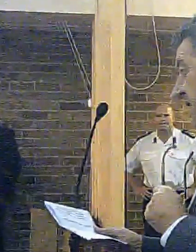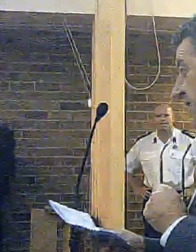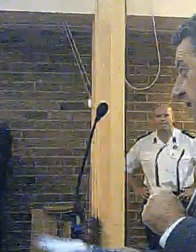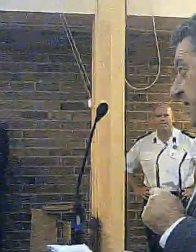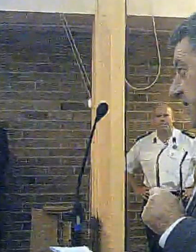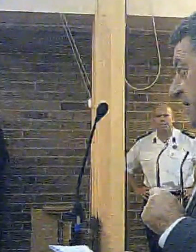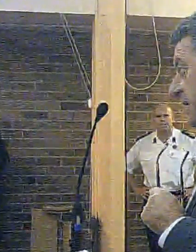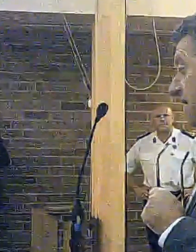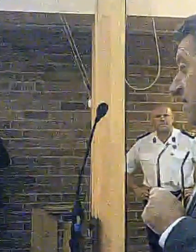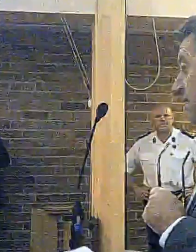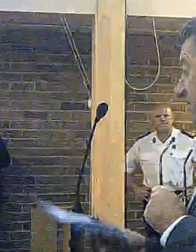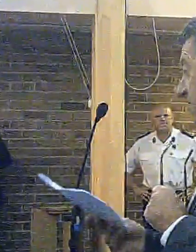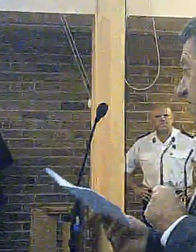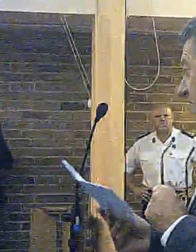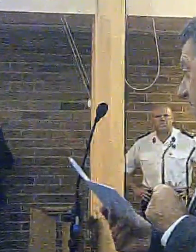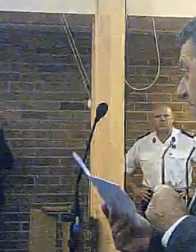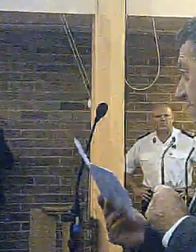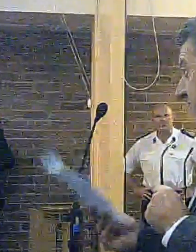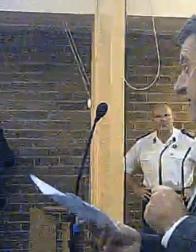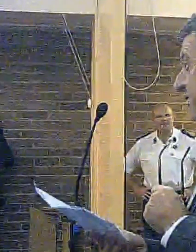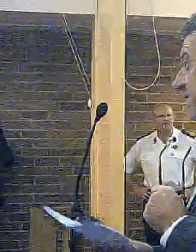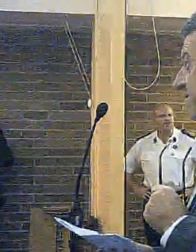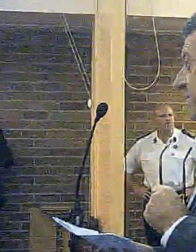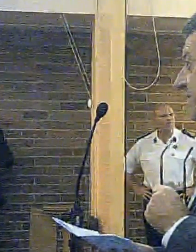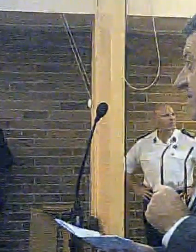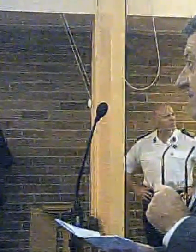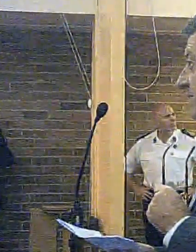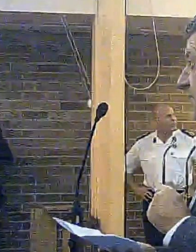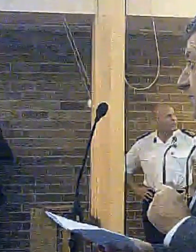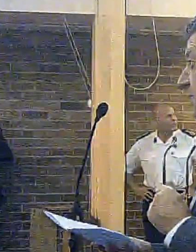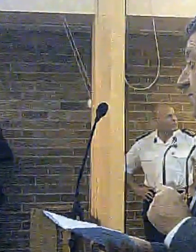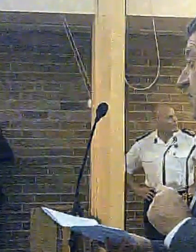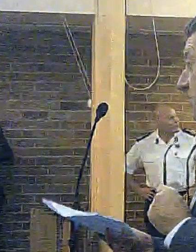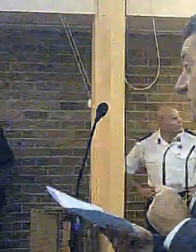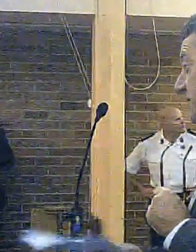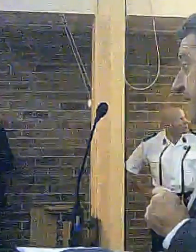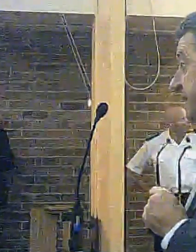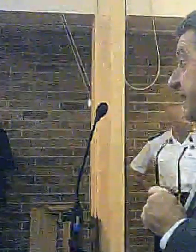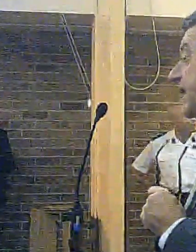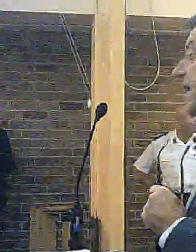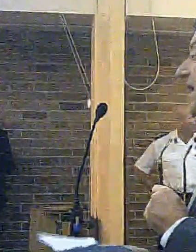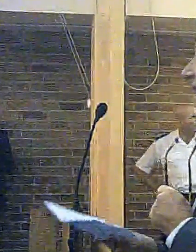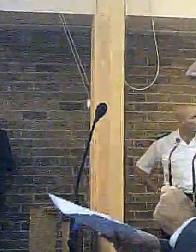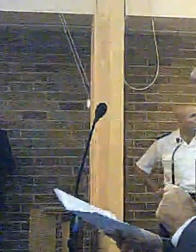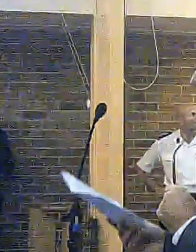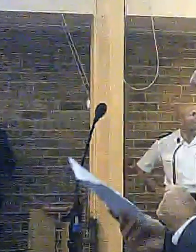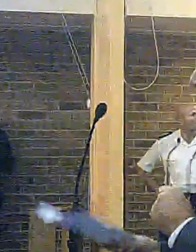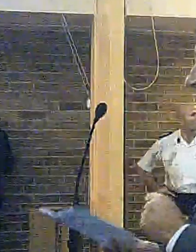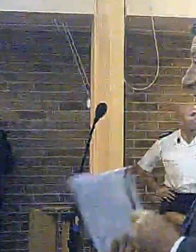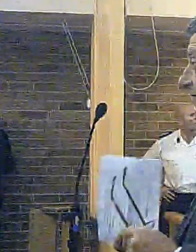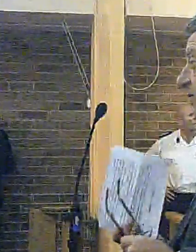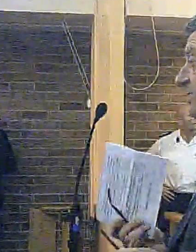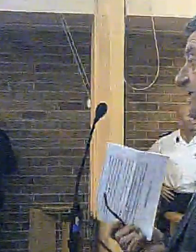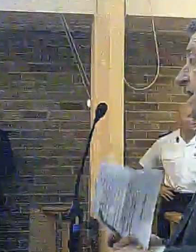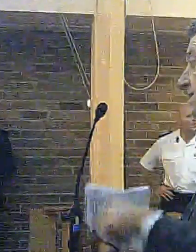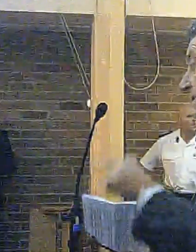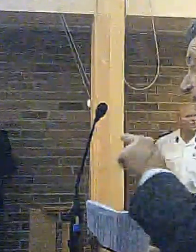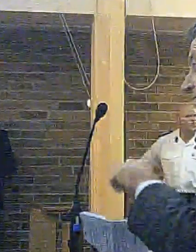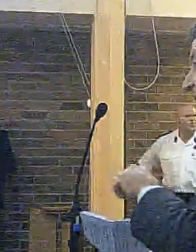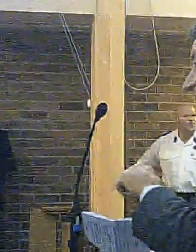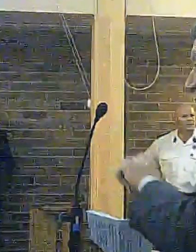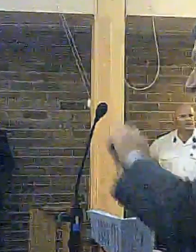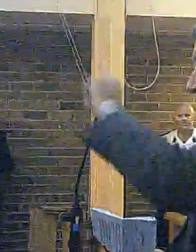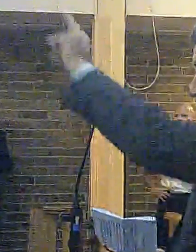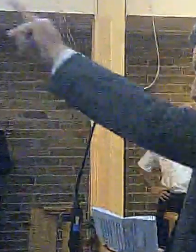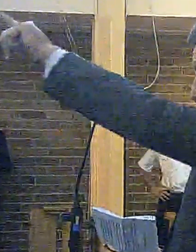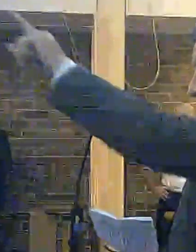At the end of it, hopefully, as many as possible, have got the newsletter, and there are survey forms. If